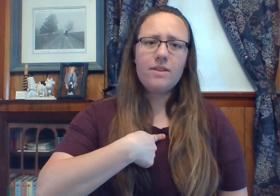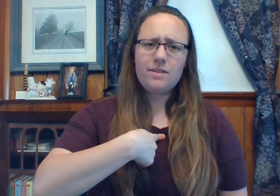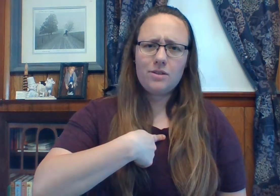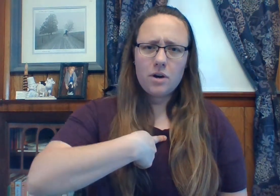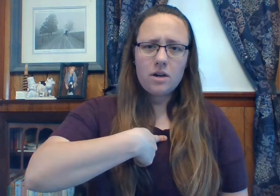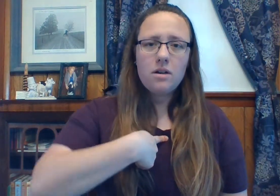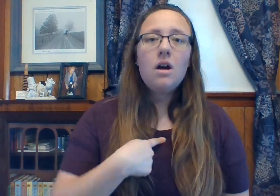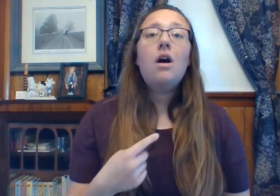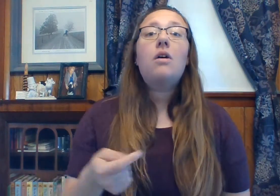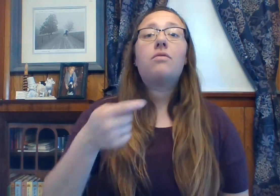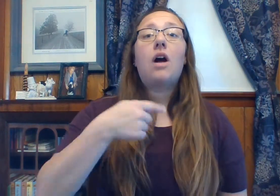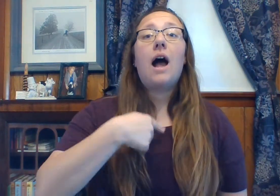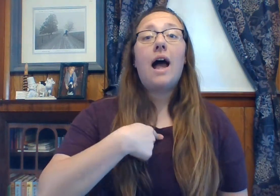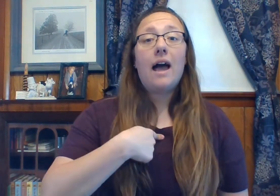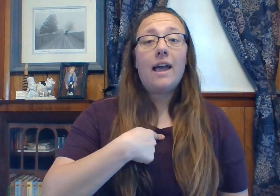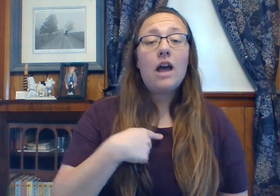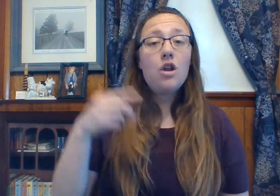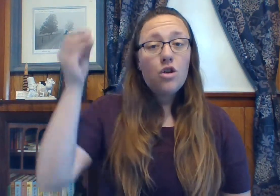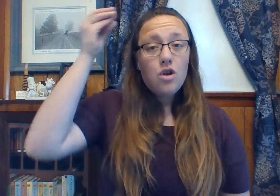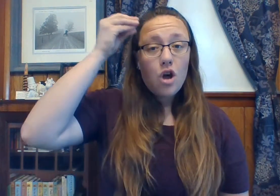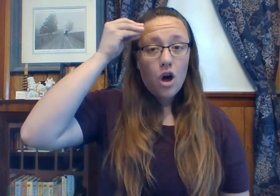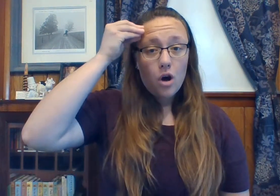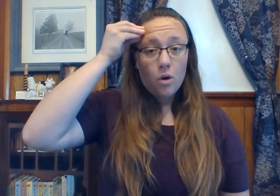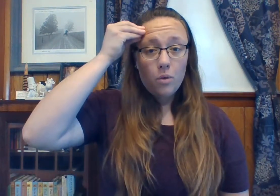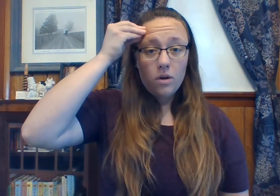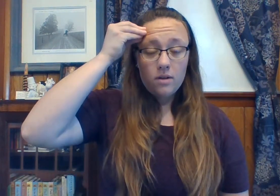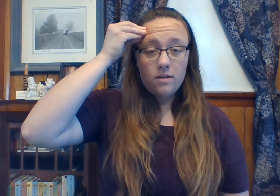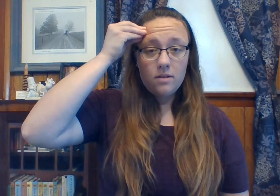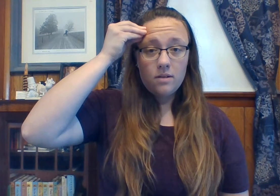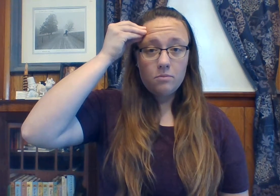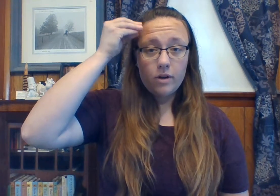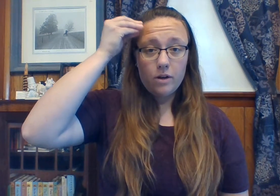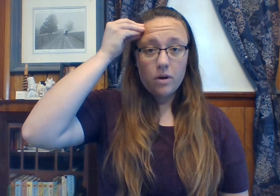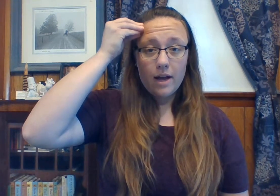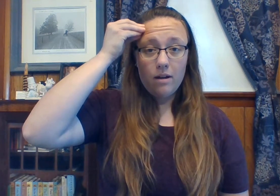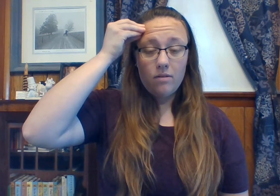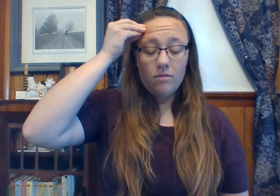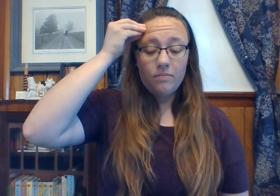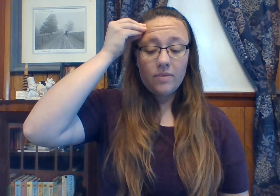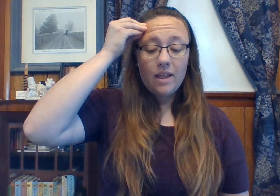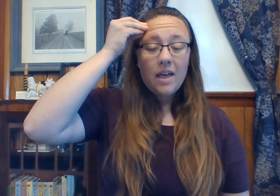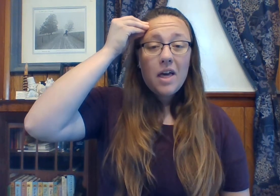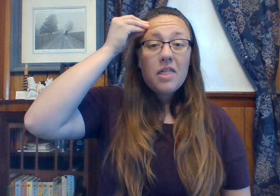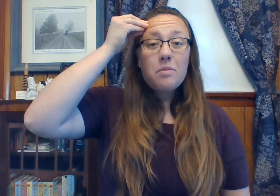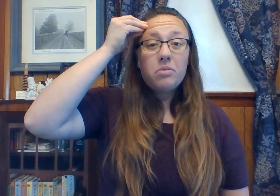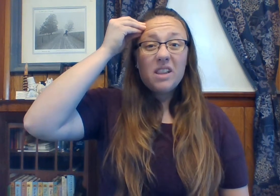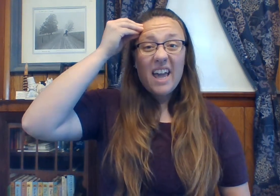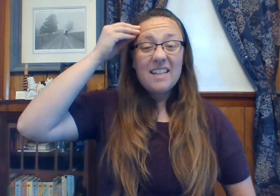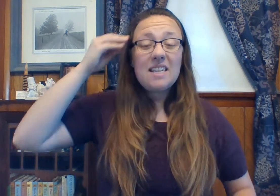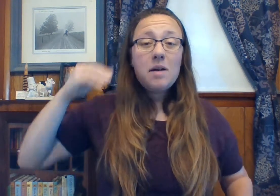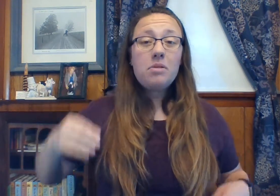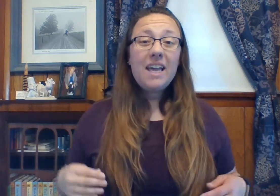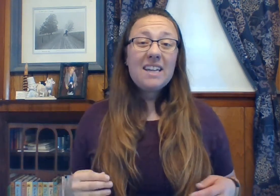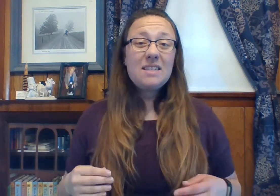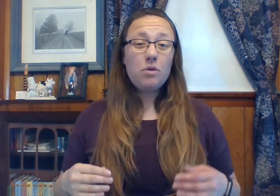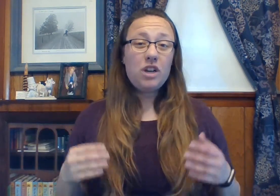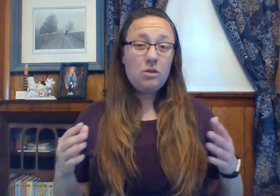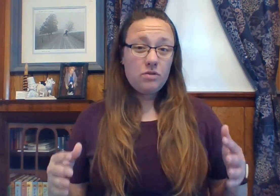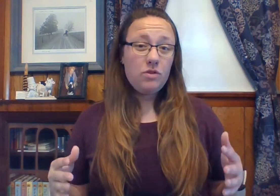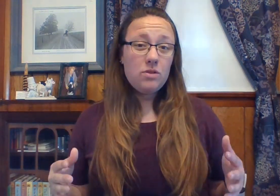That's not too hard. For I know, pointing to our head, the plans. Plans we're going to use a few